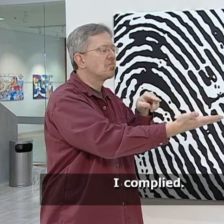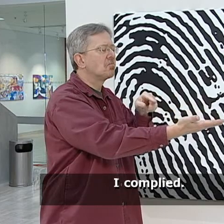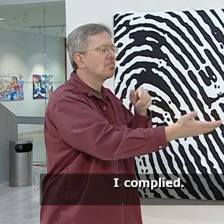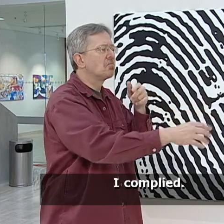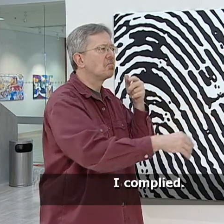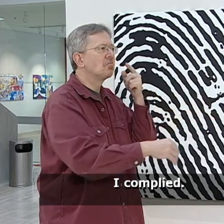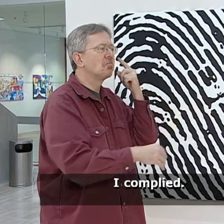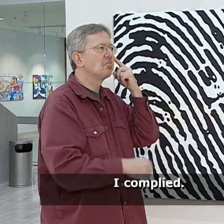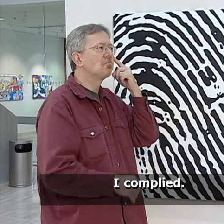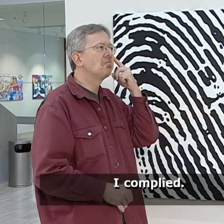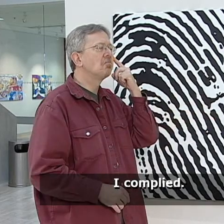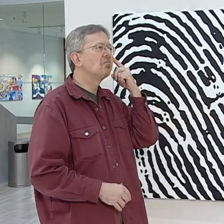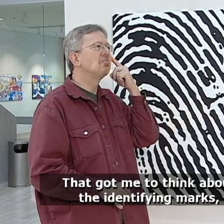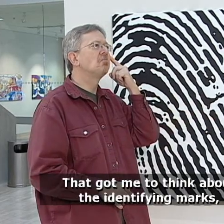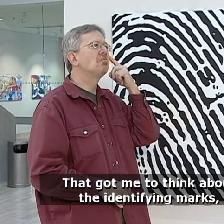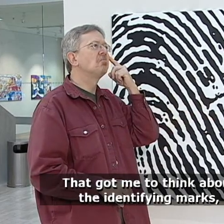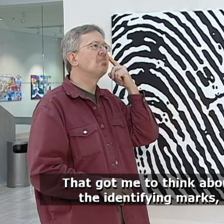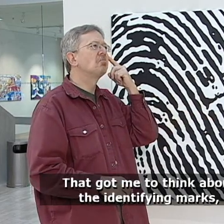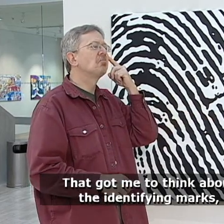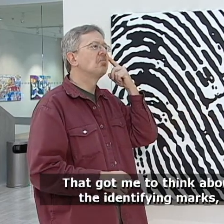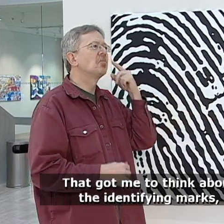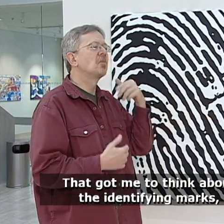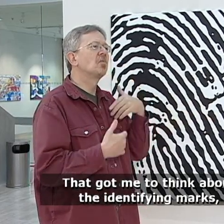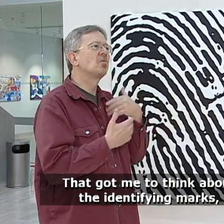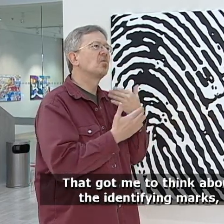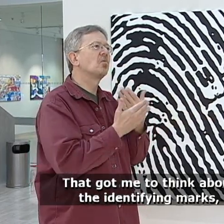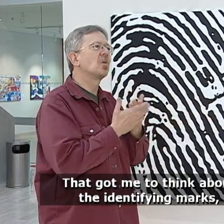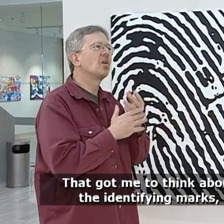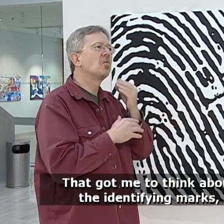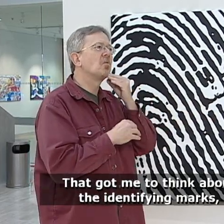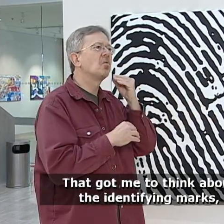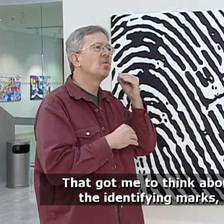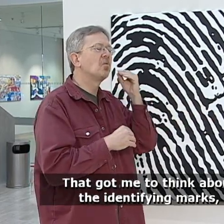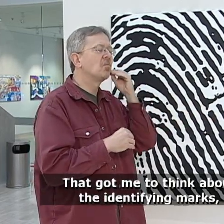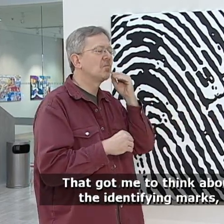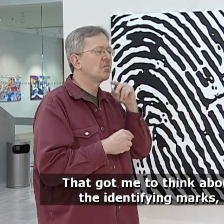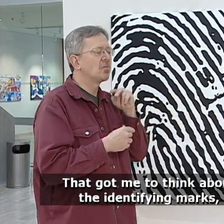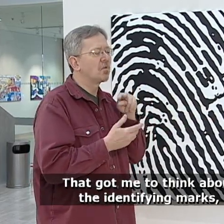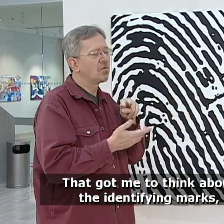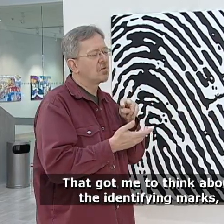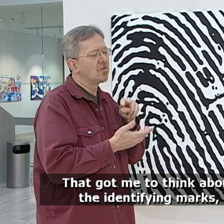I complied. That got me to think about the identifying marks.